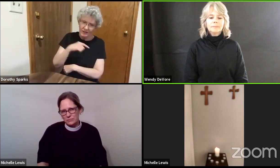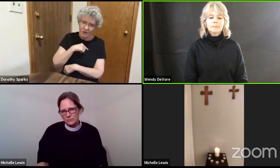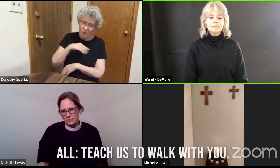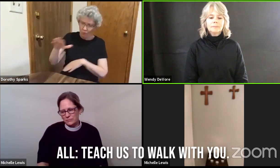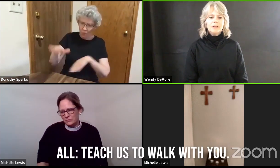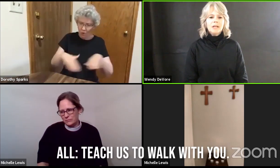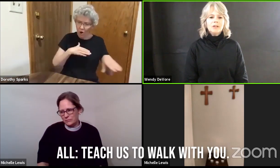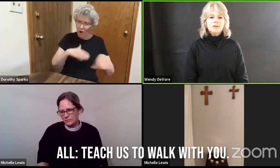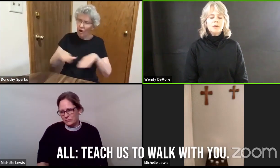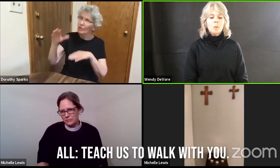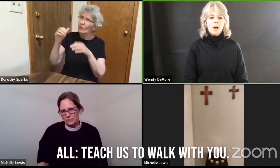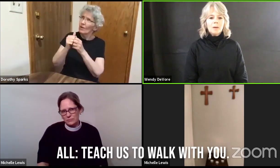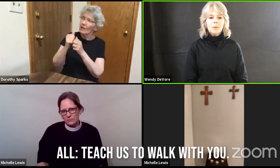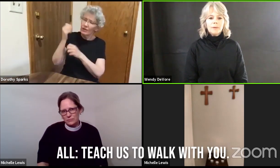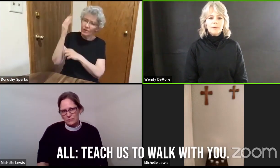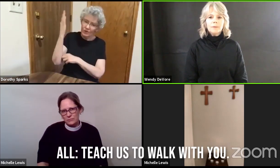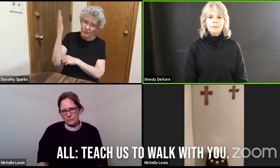Teach us to walk with you.